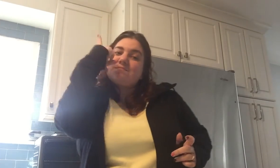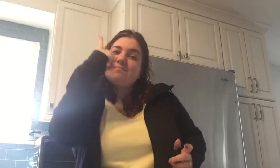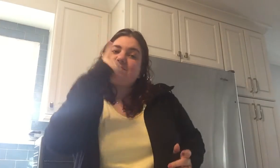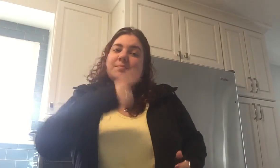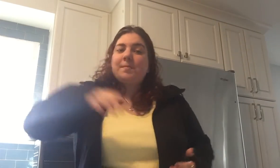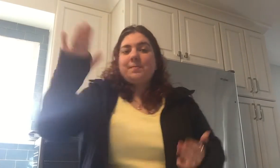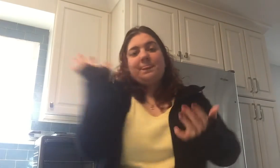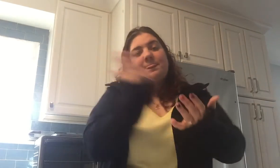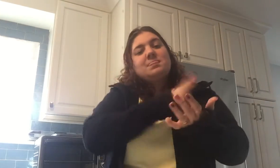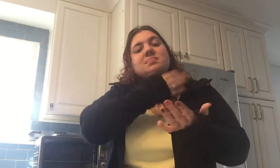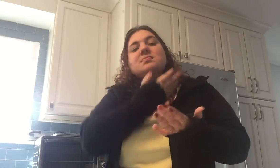know